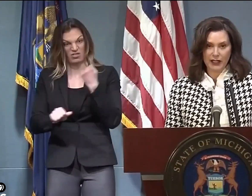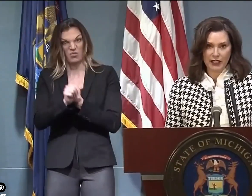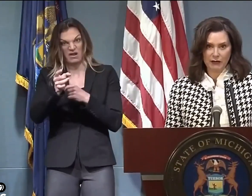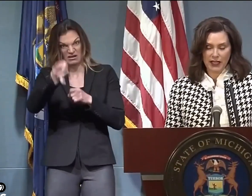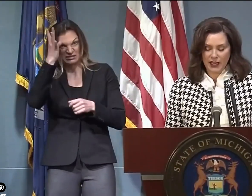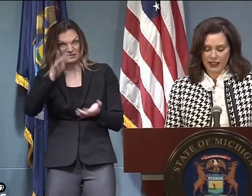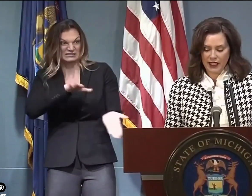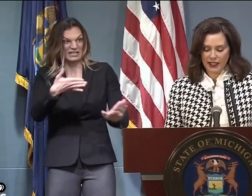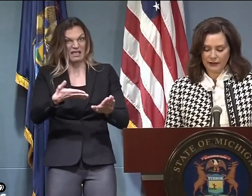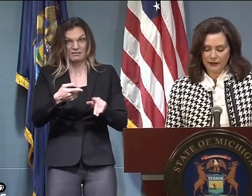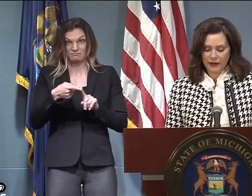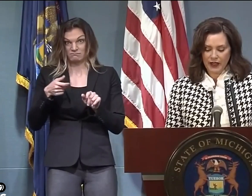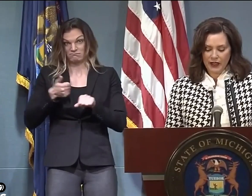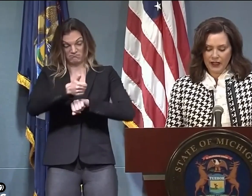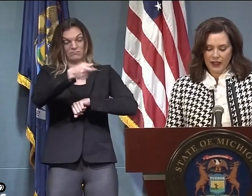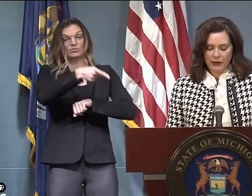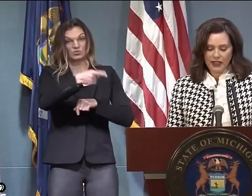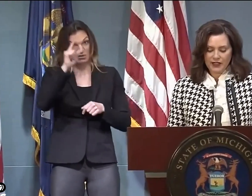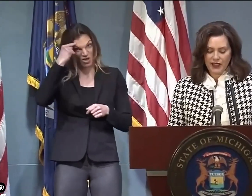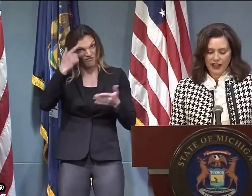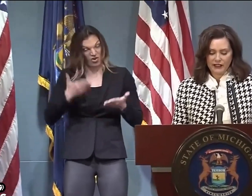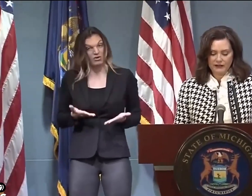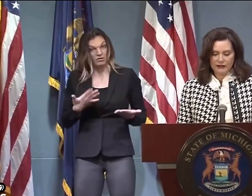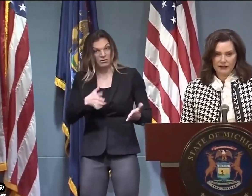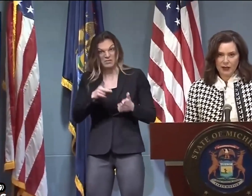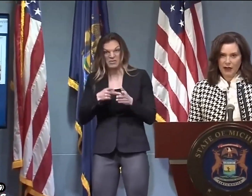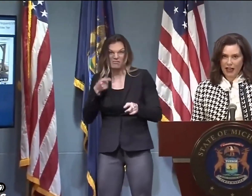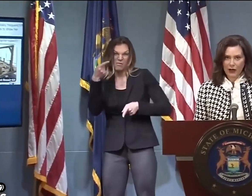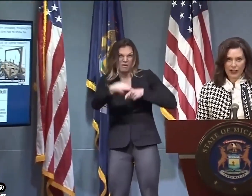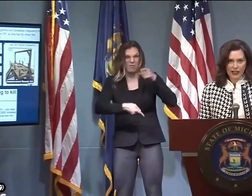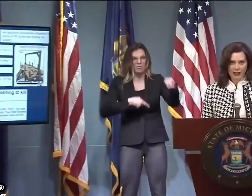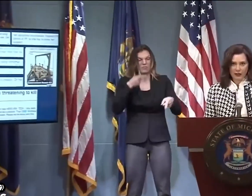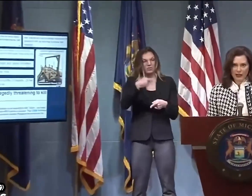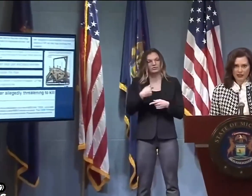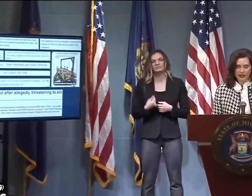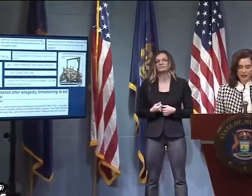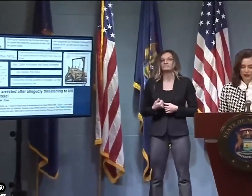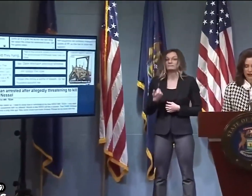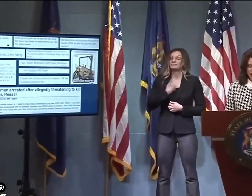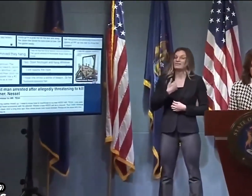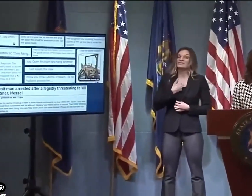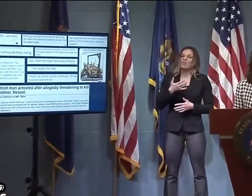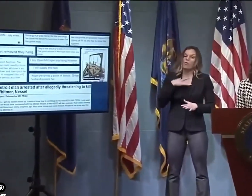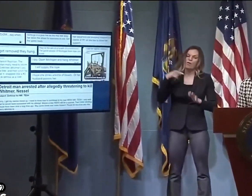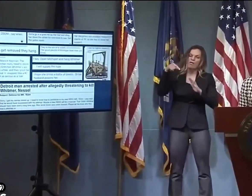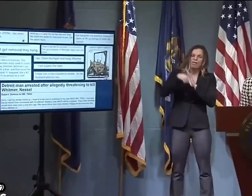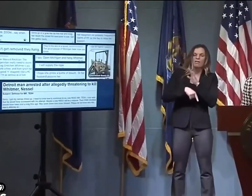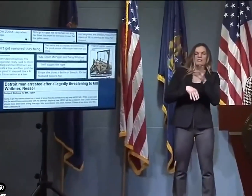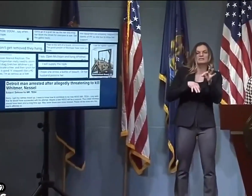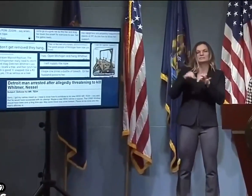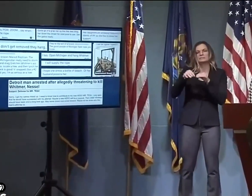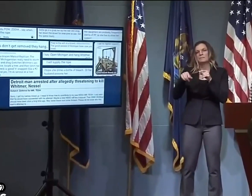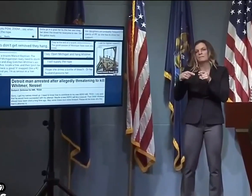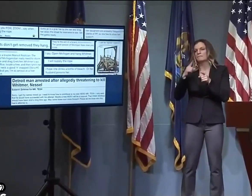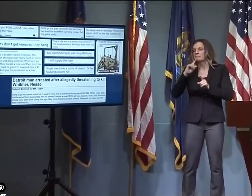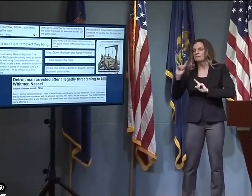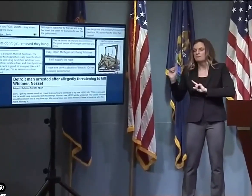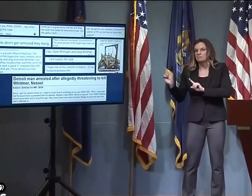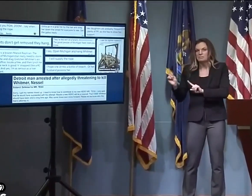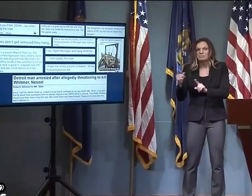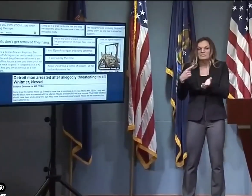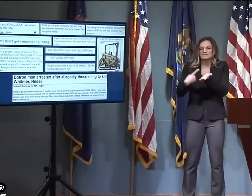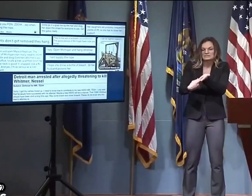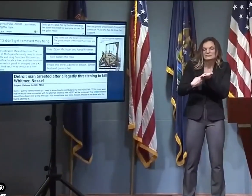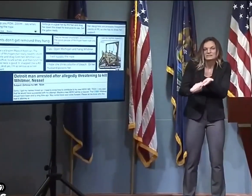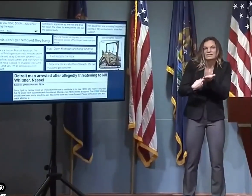and violent death threats against my family and me online. Because of that, I'm not going to get into the business of refuting